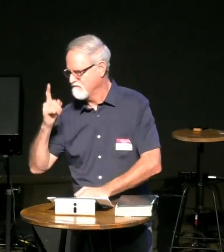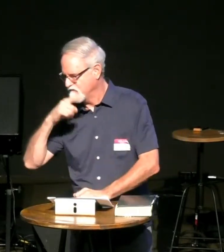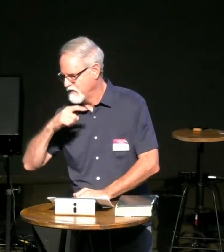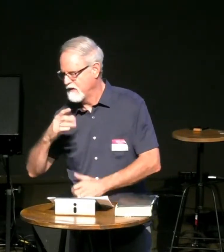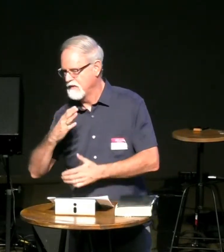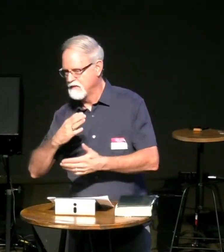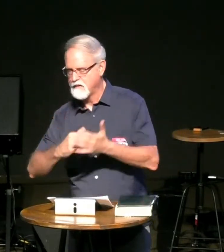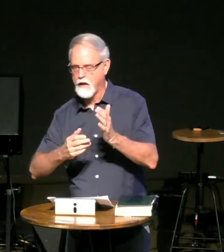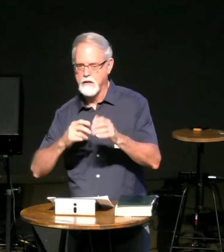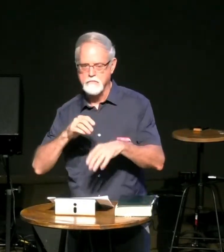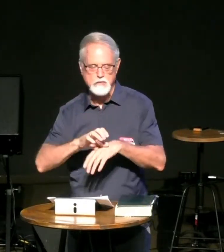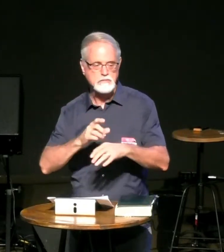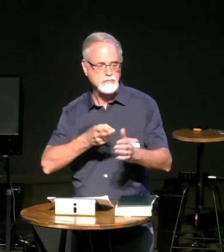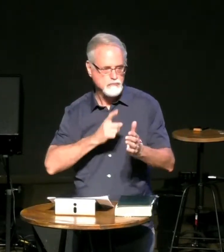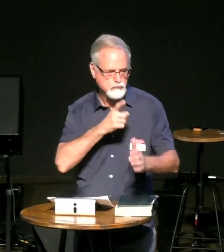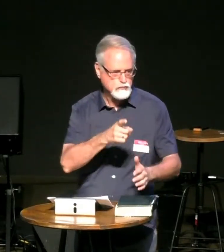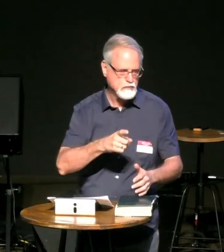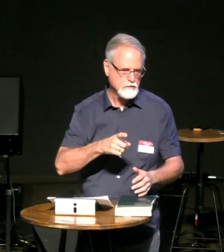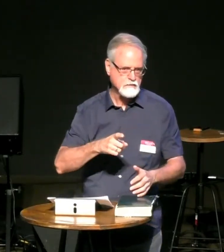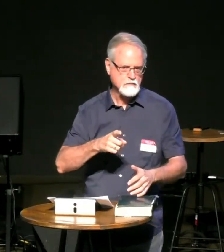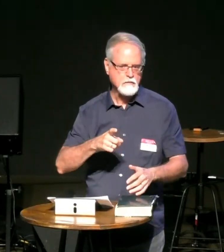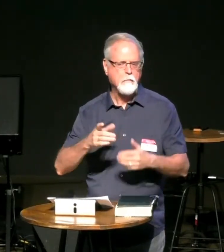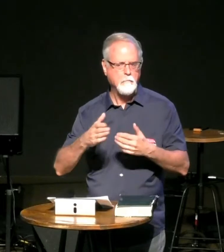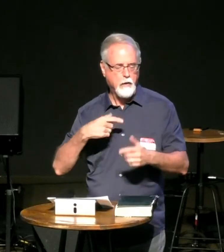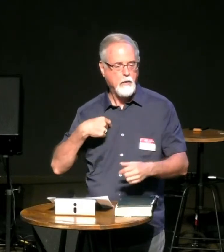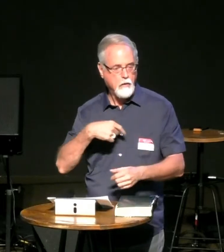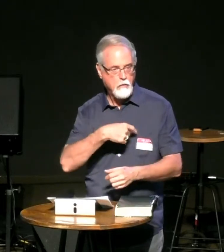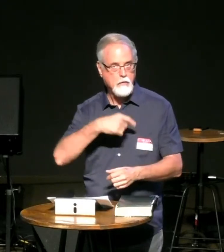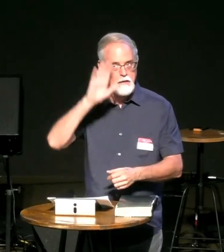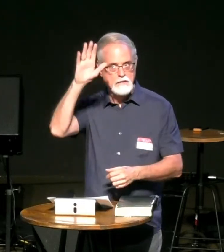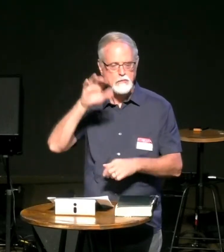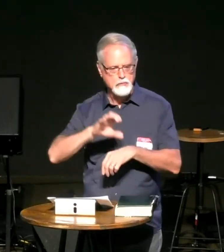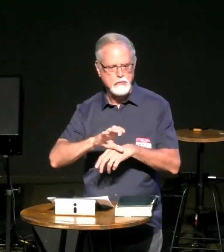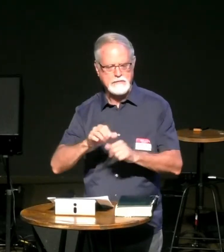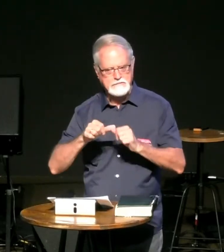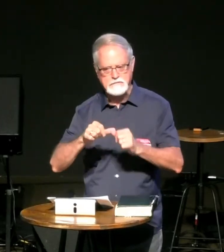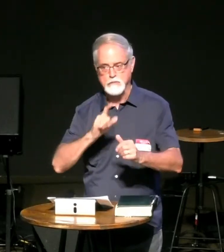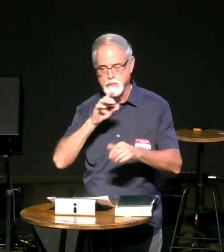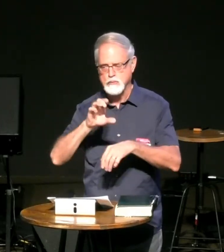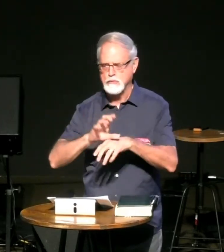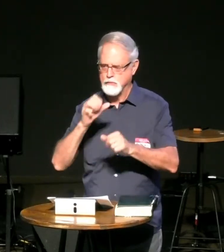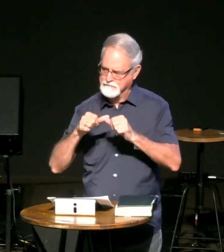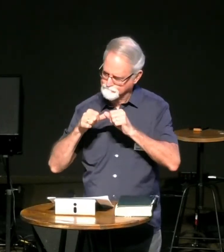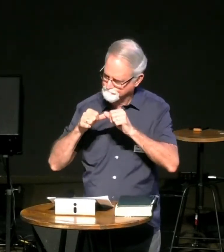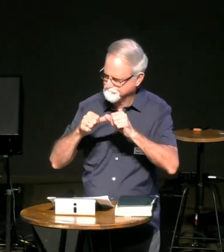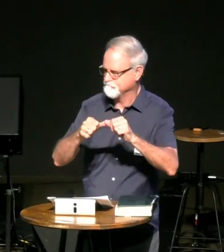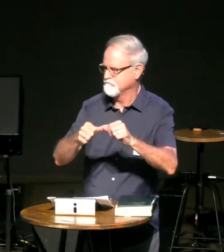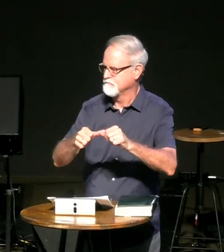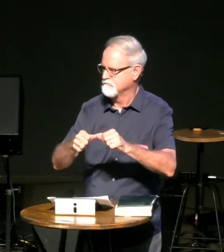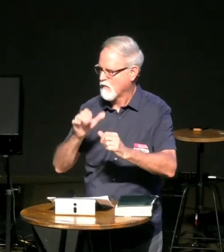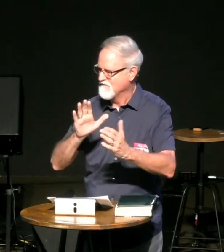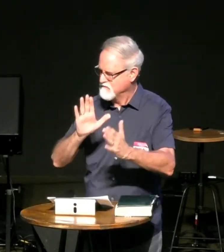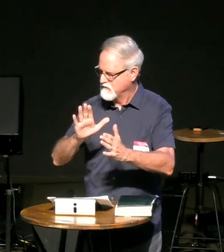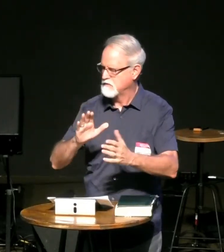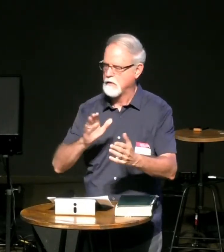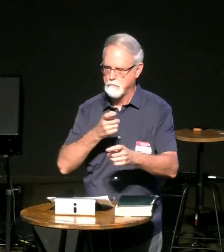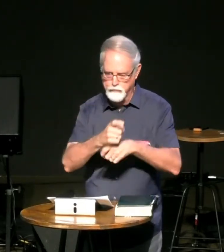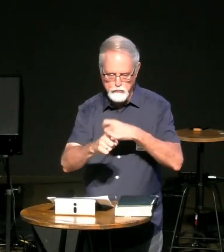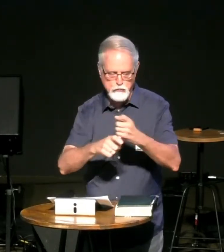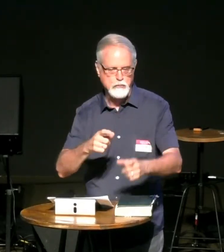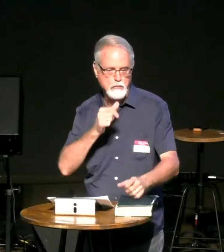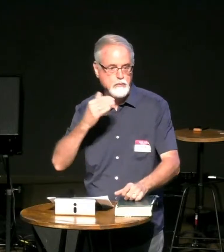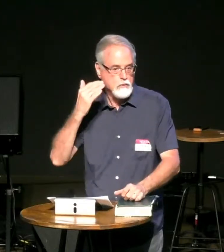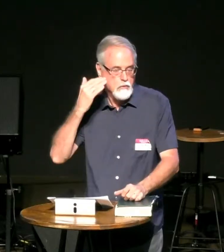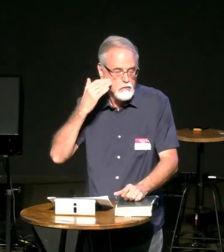you know i know there have been false churches through the years there have been heresy through the years but the real church of